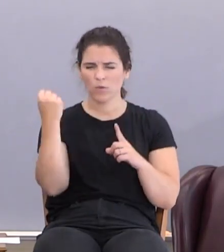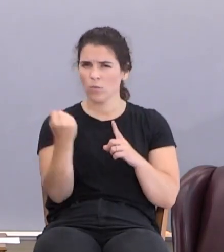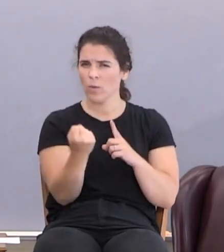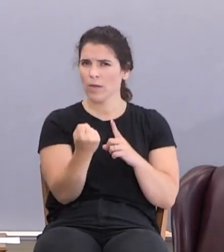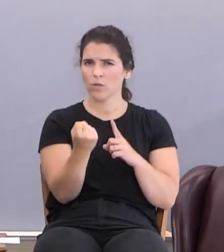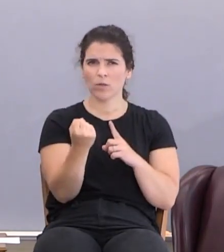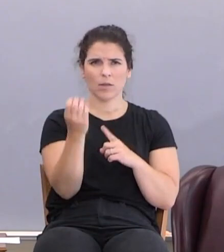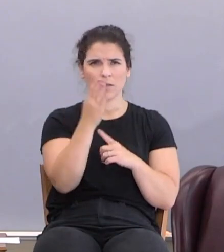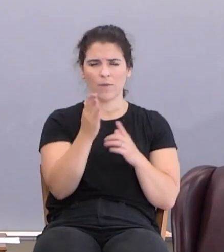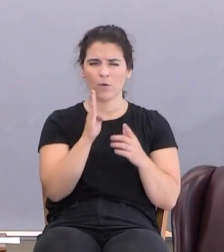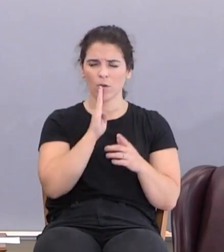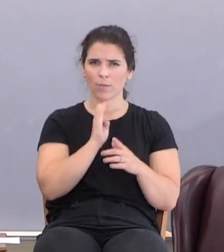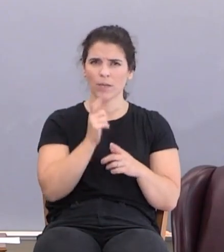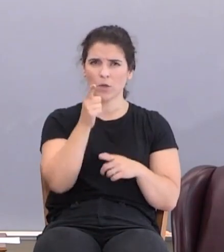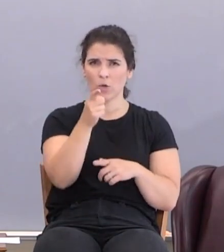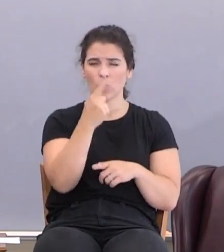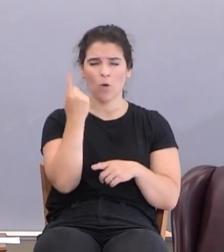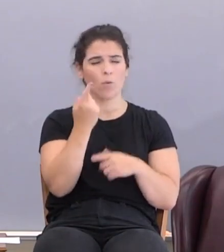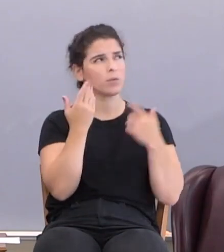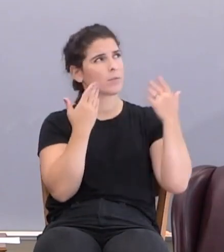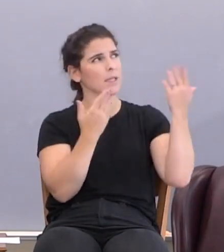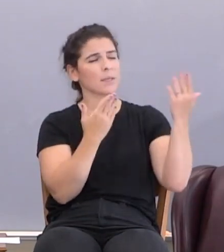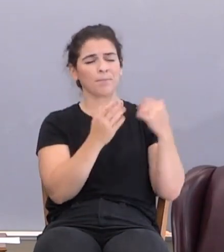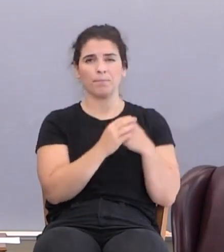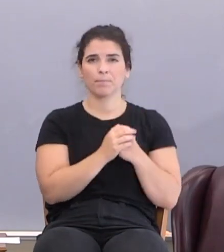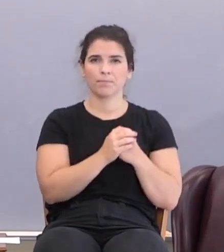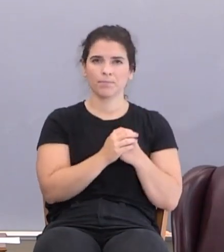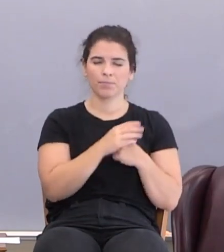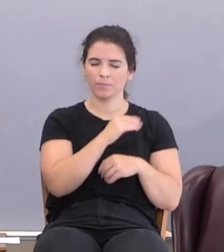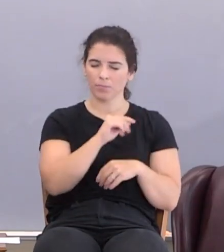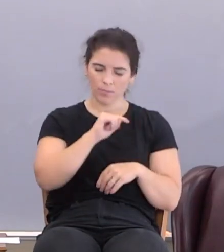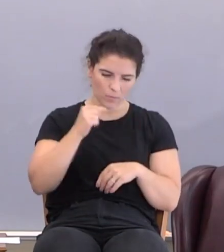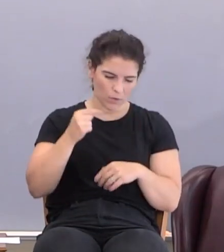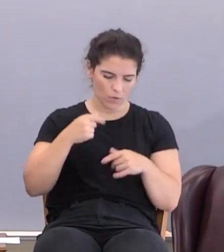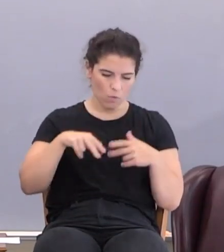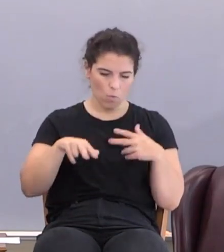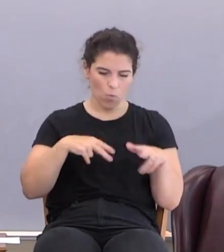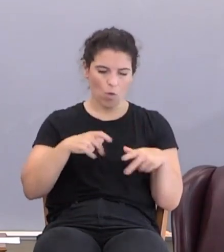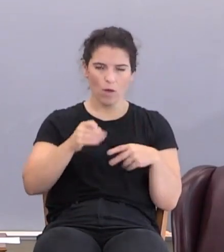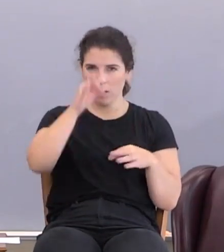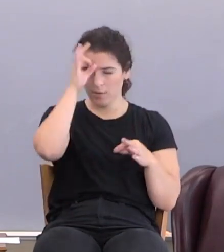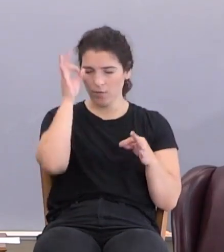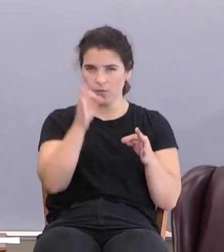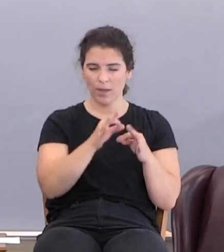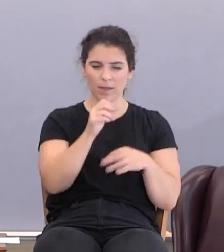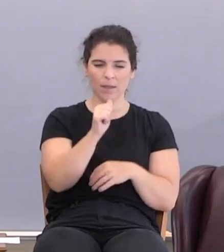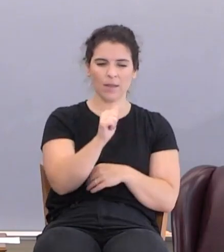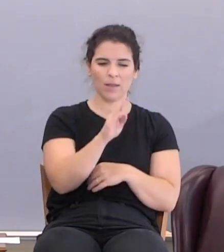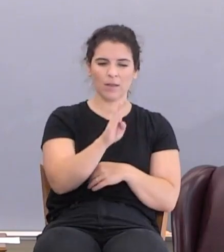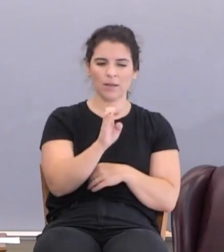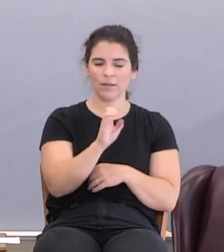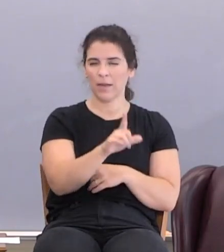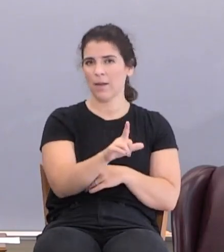it's never going to be you, it's always going to be Him. And the first walk of faith is able.